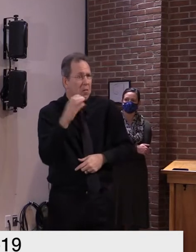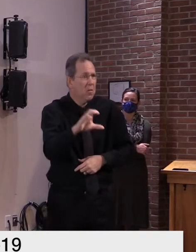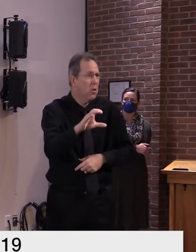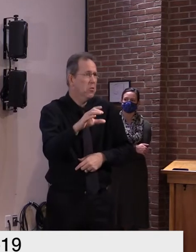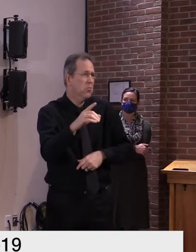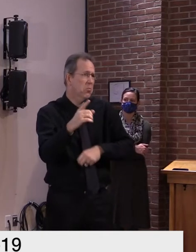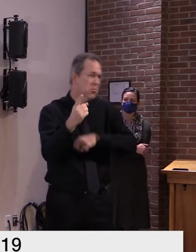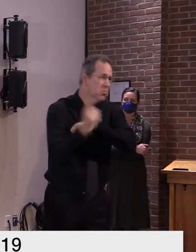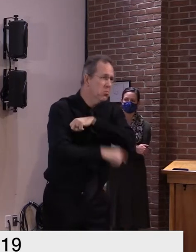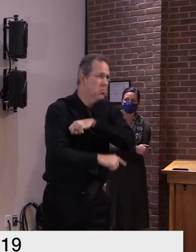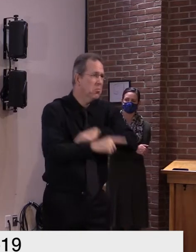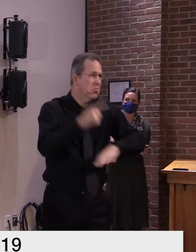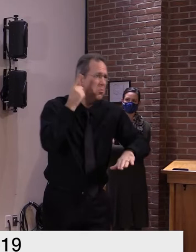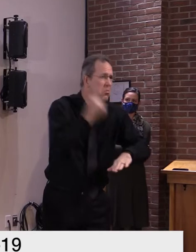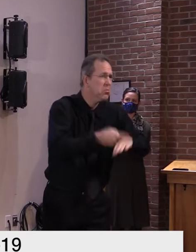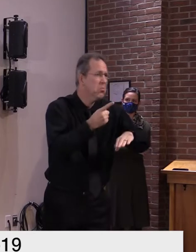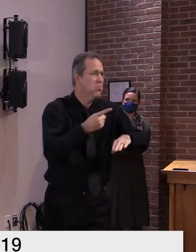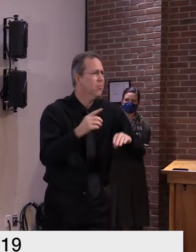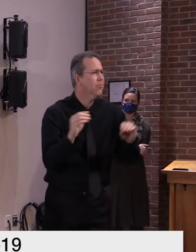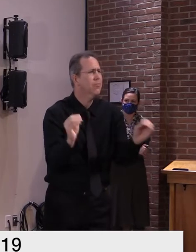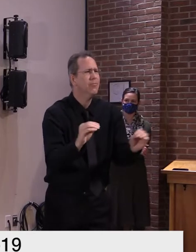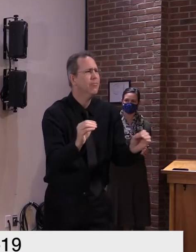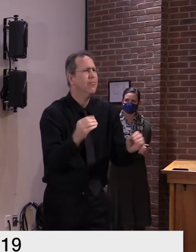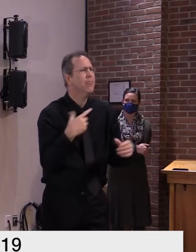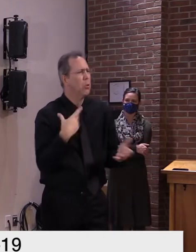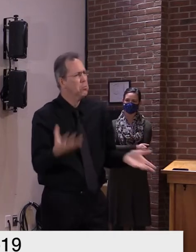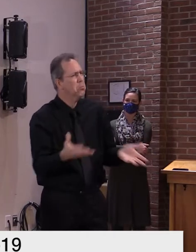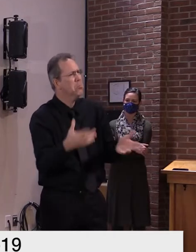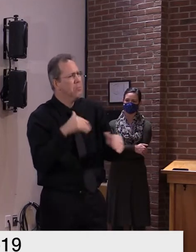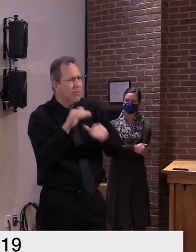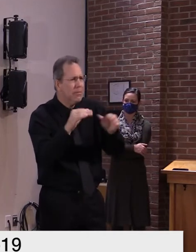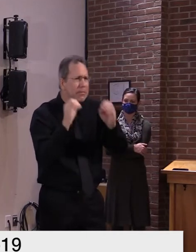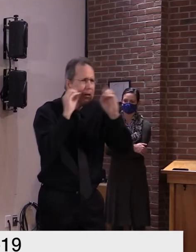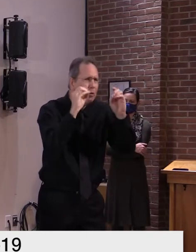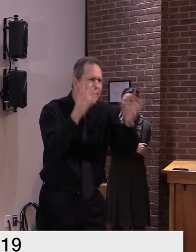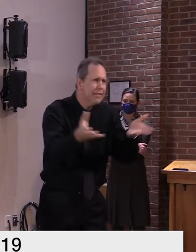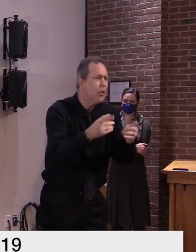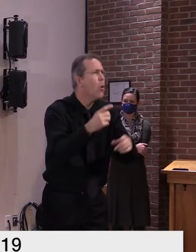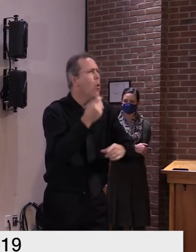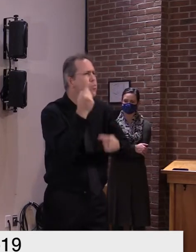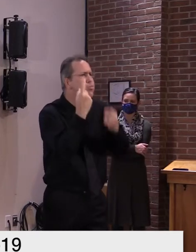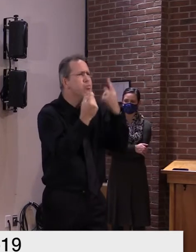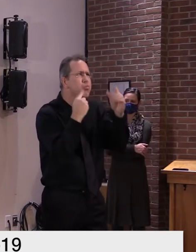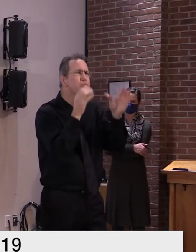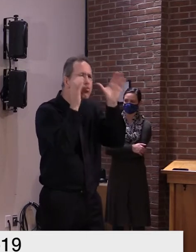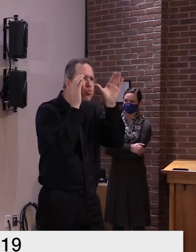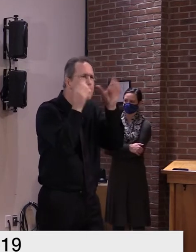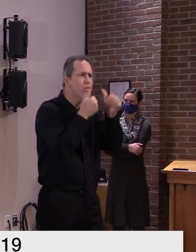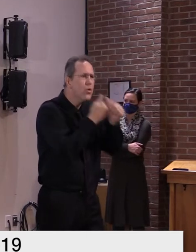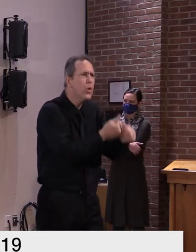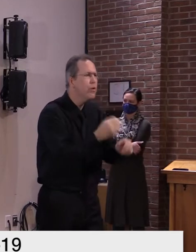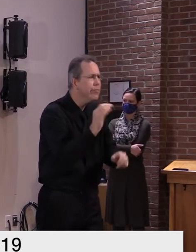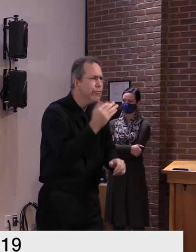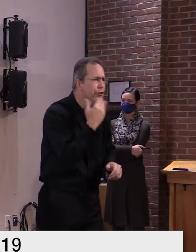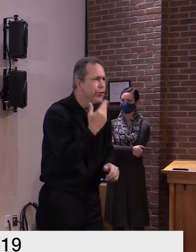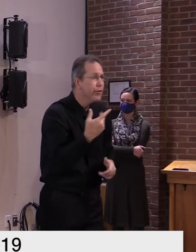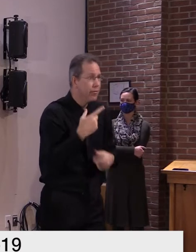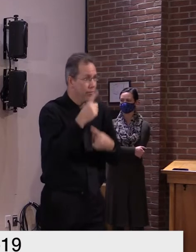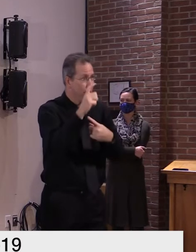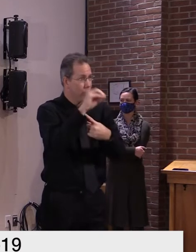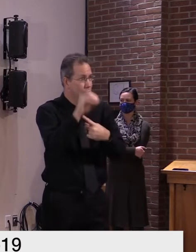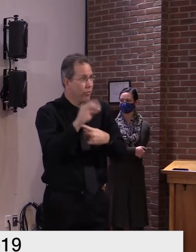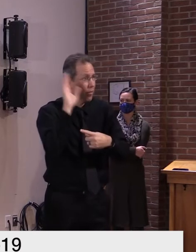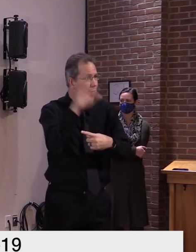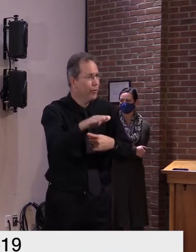and for the most part and and certainly we're not seeing everyone on board but i think i would put vermont